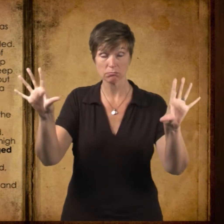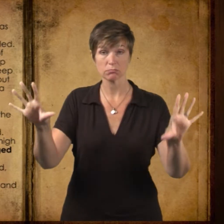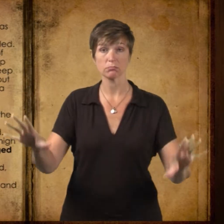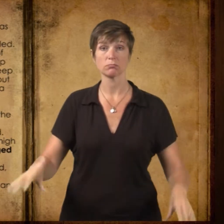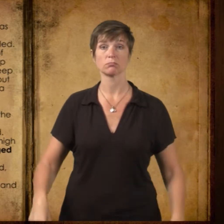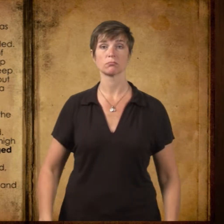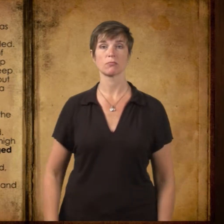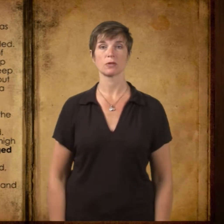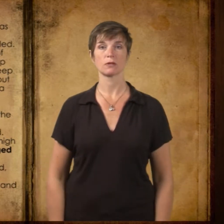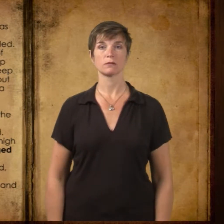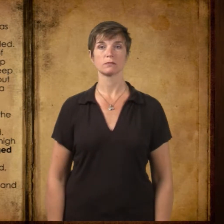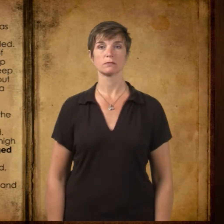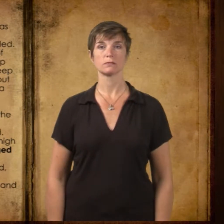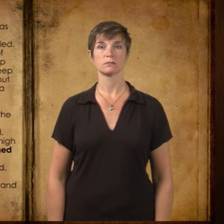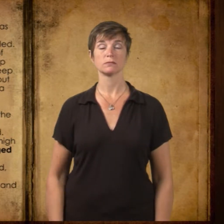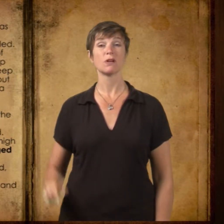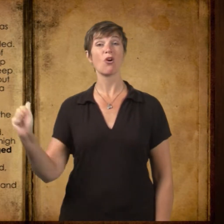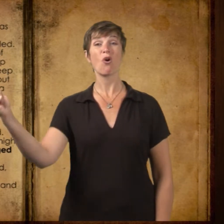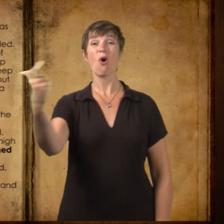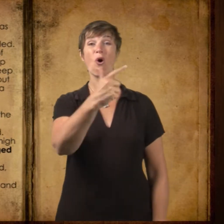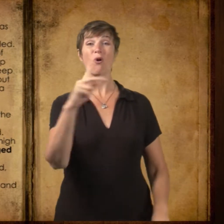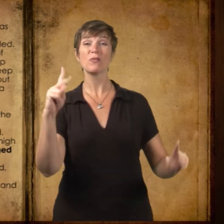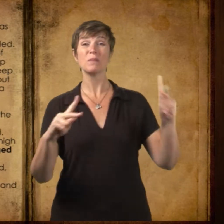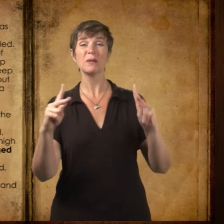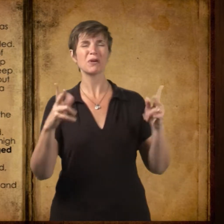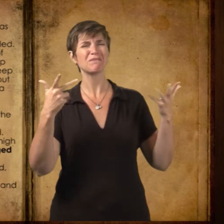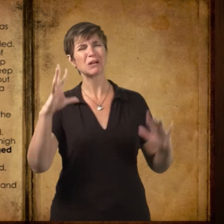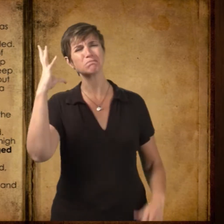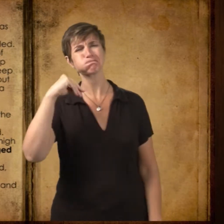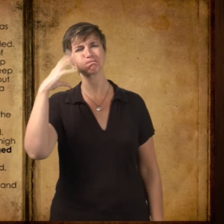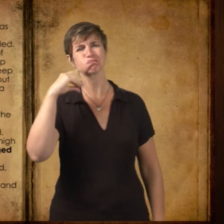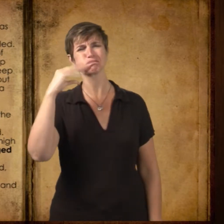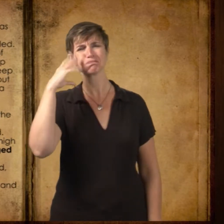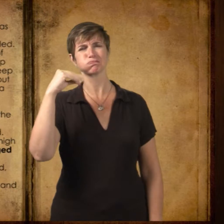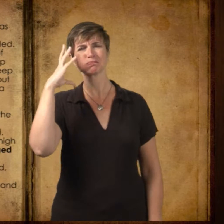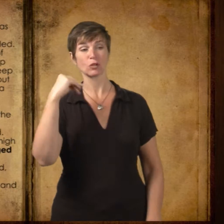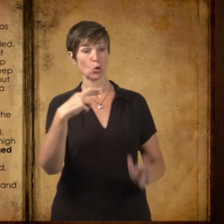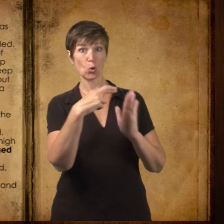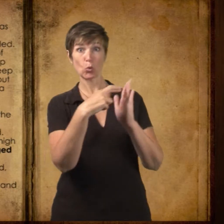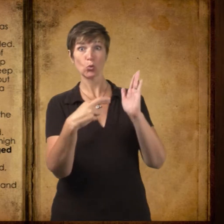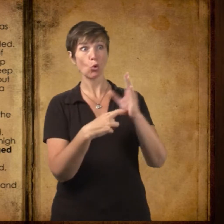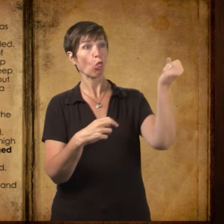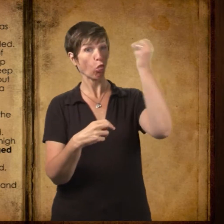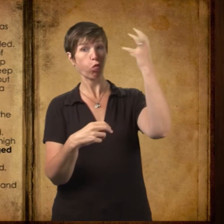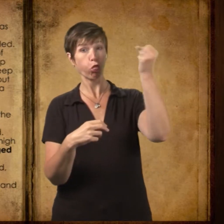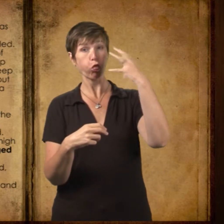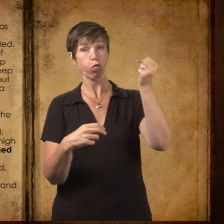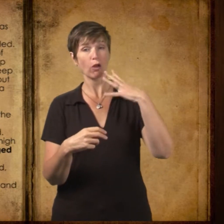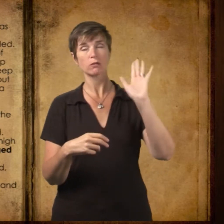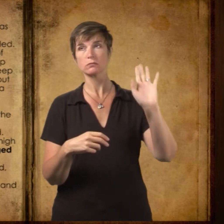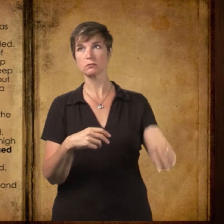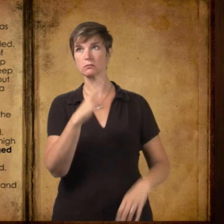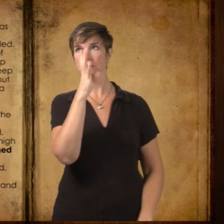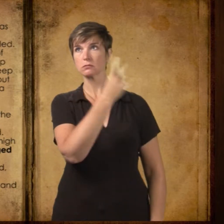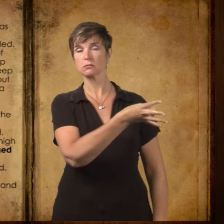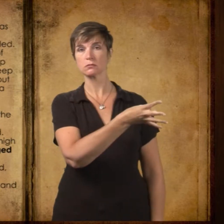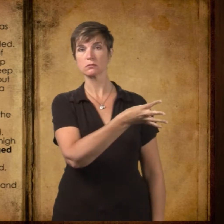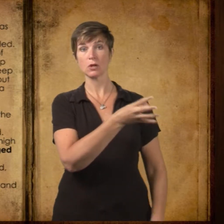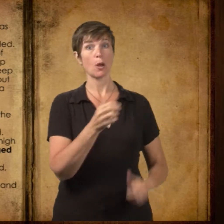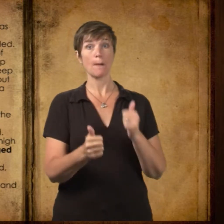The people had done it so many times that they only half listened to the directions. Most of them were quiet, wetting their